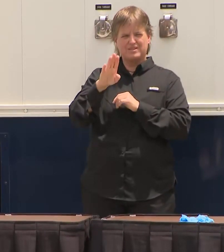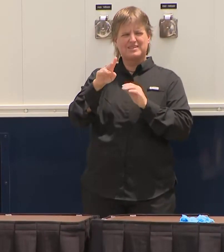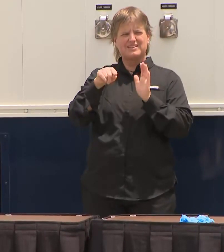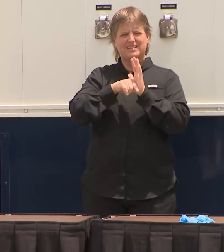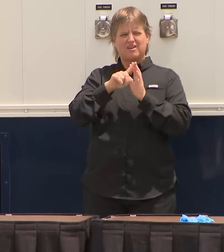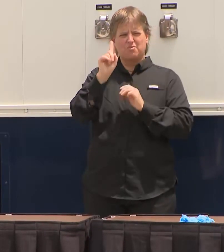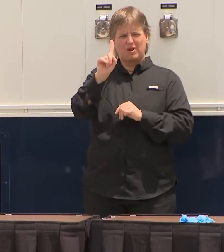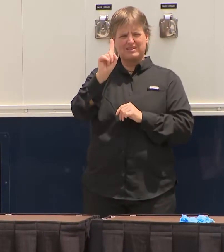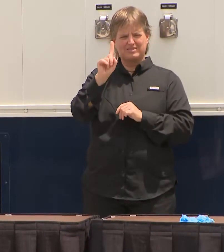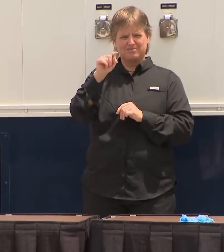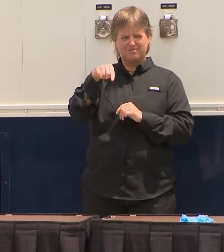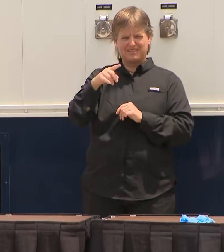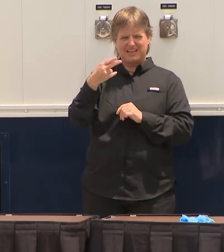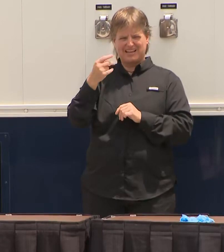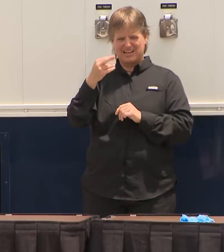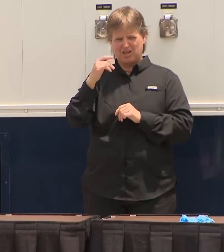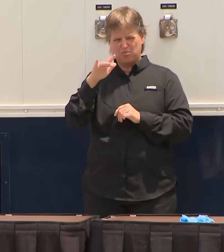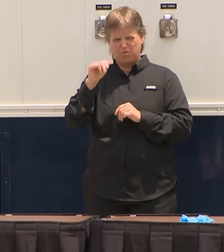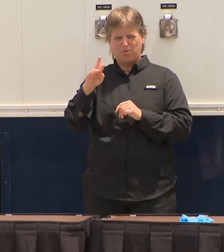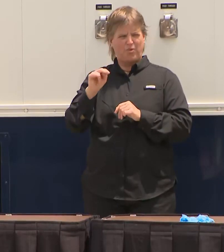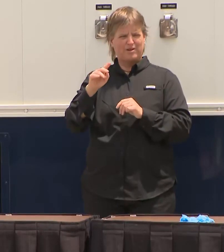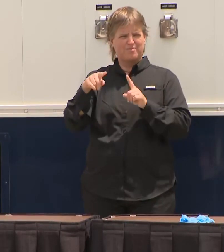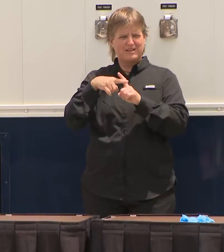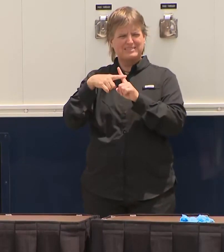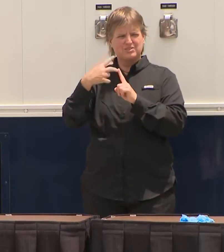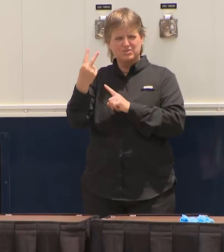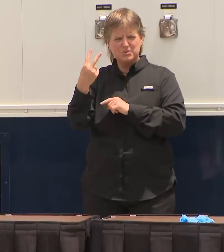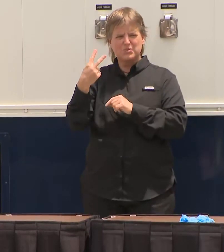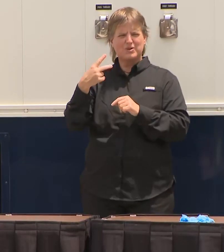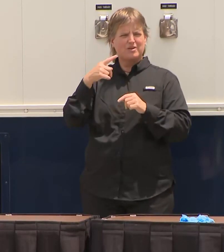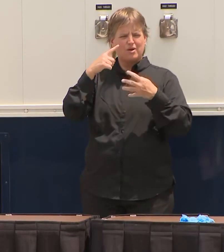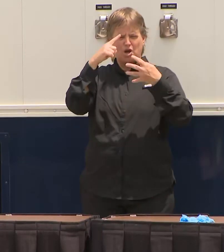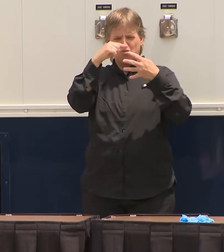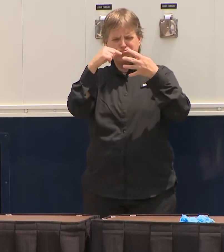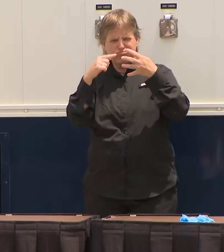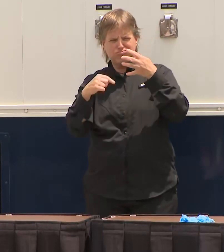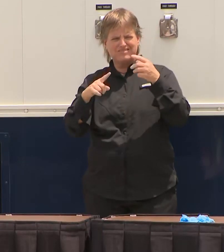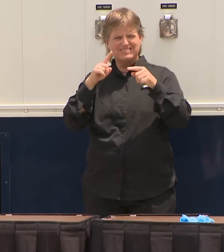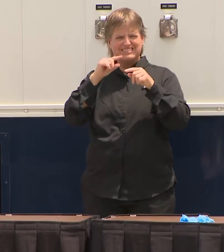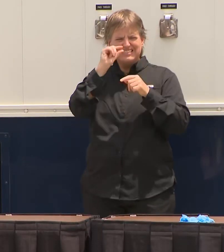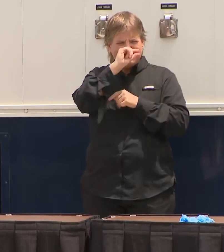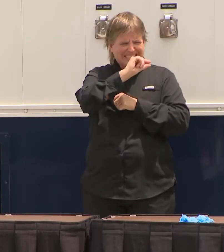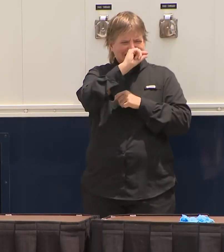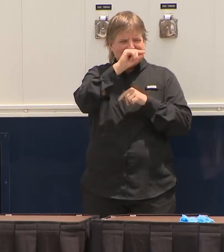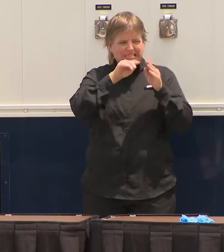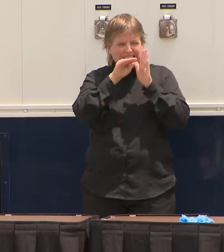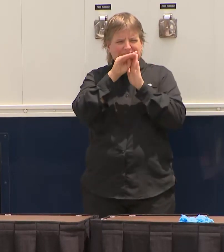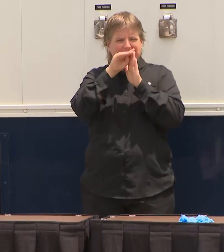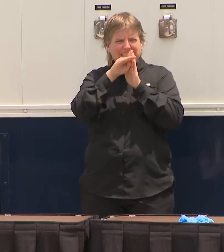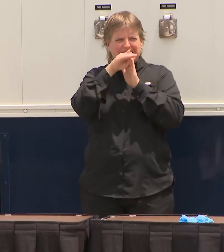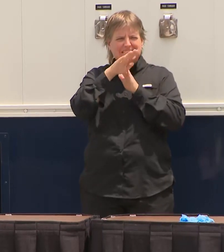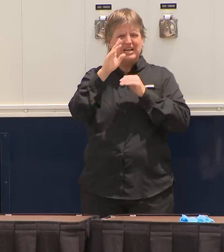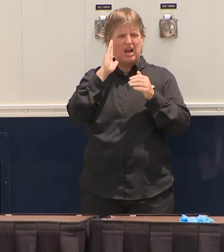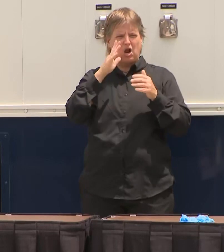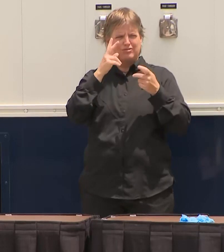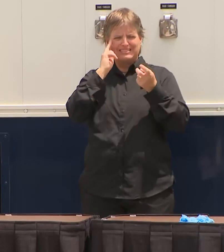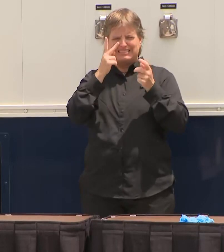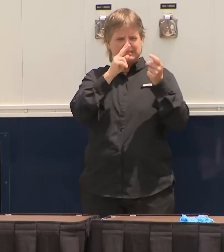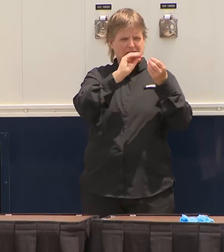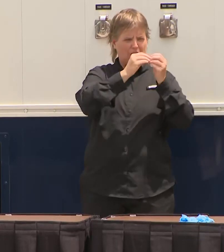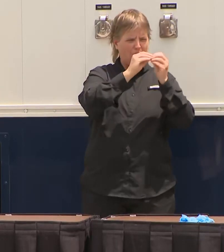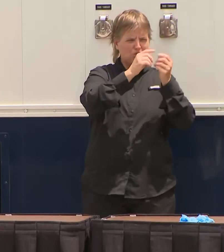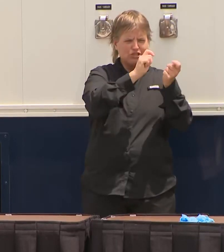Orange negative 2, Duval positive 2. So we're looking at that and seeing how that is changing. You know, the positive cases are